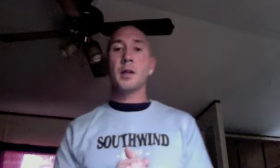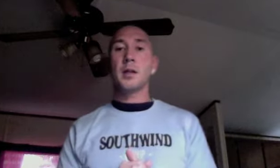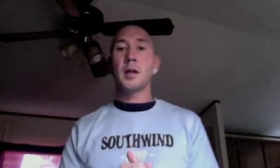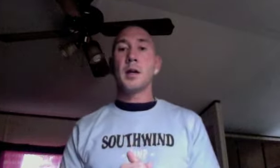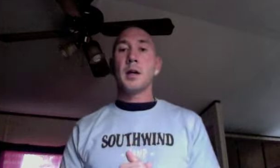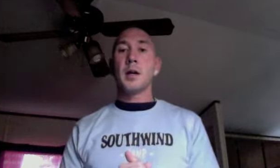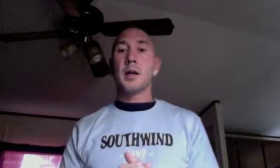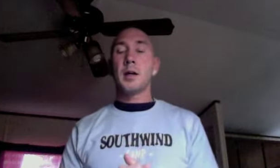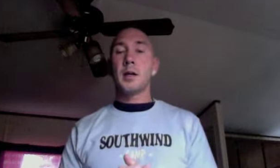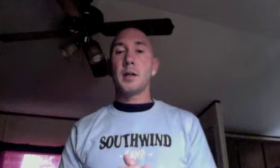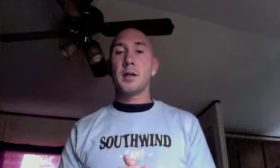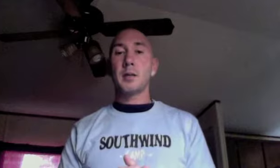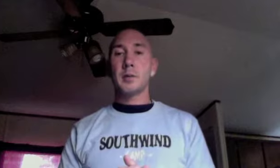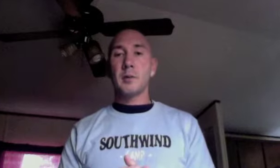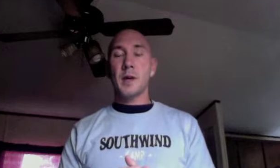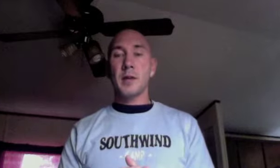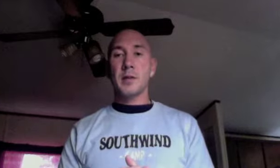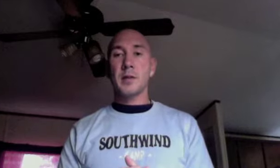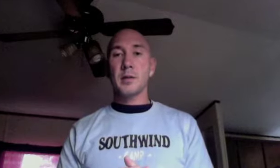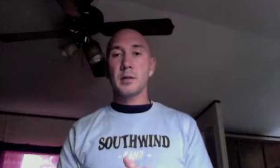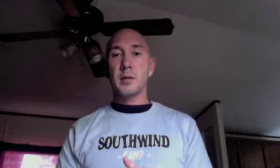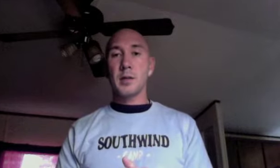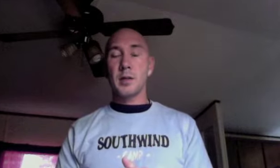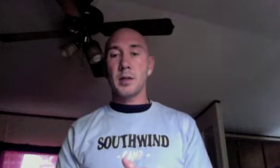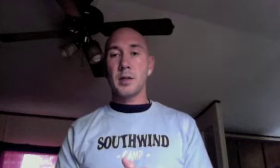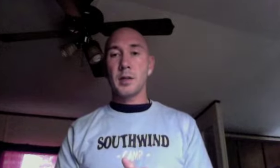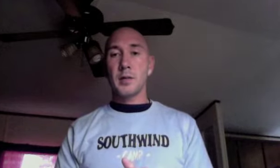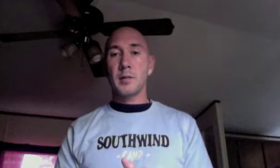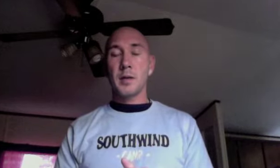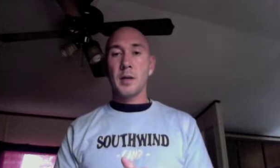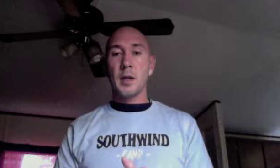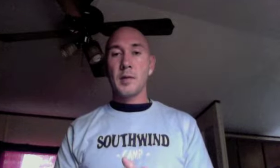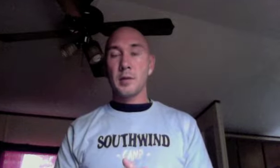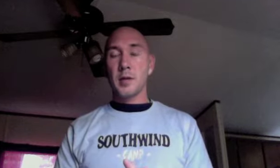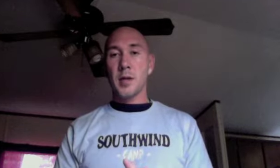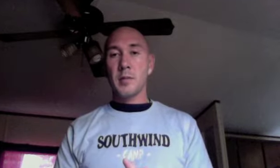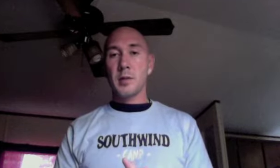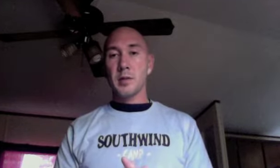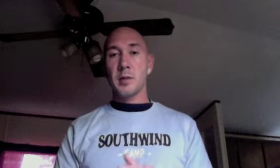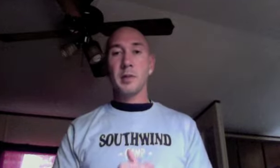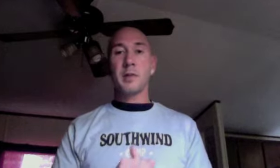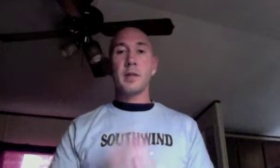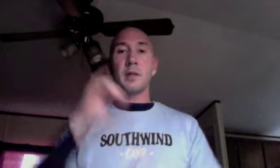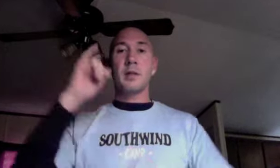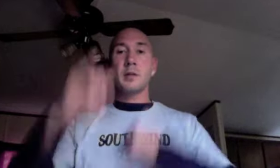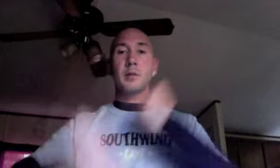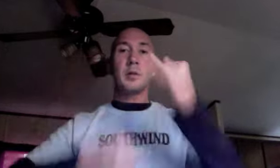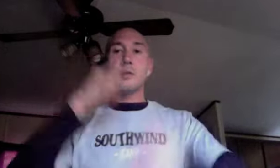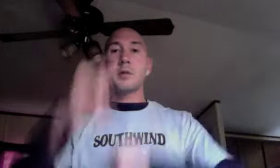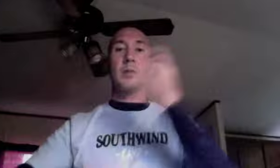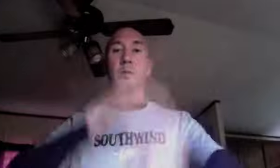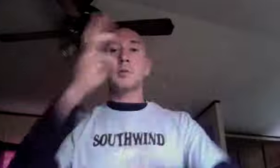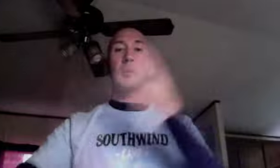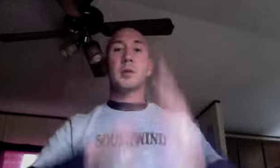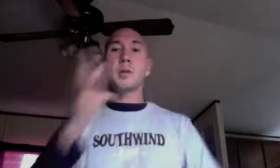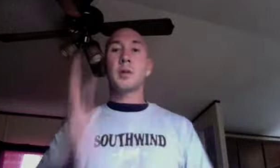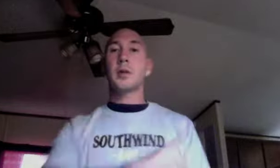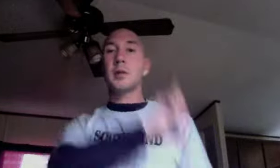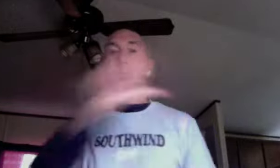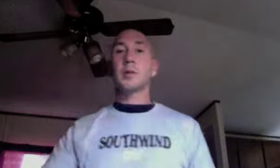it gets a little bit faster, after eight measures, I believe it is. So it'll be joy to the world, the Lord